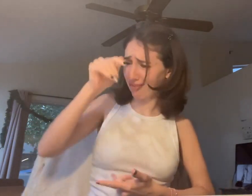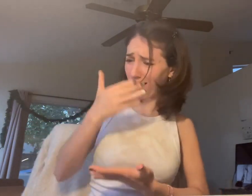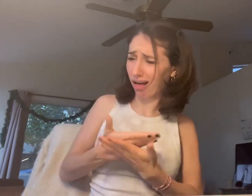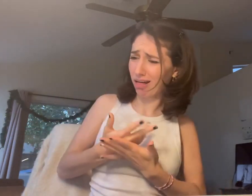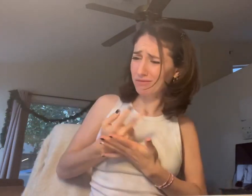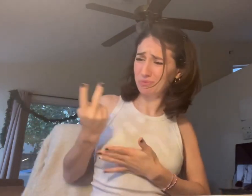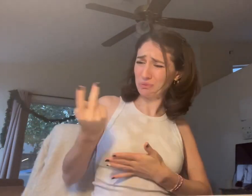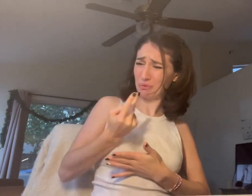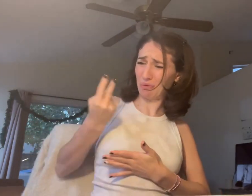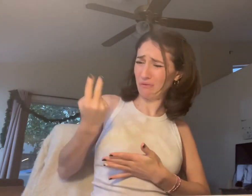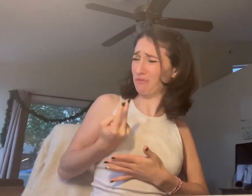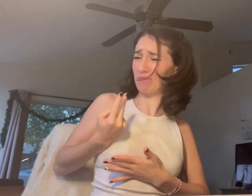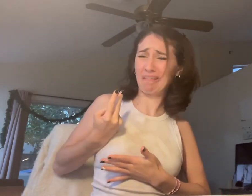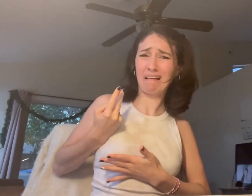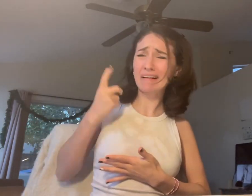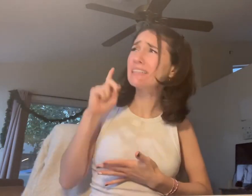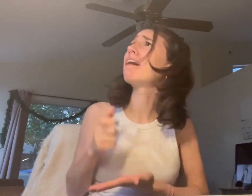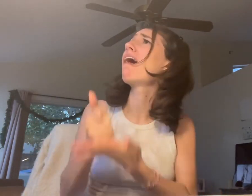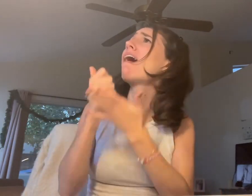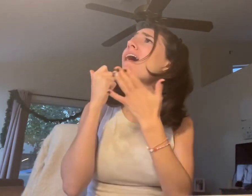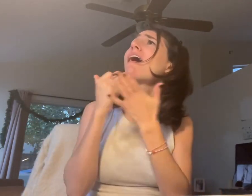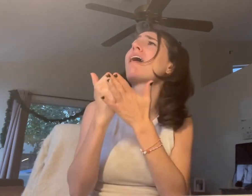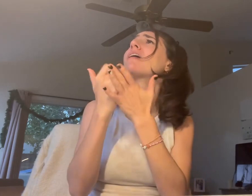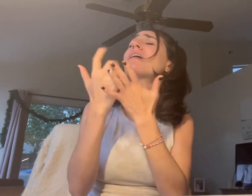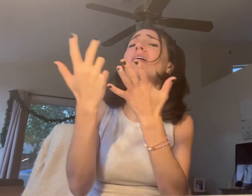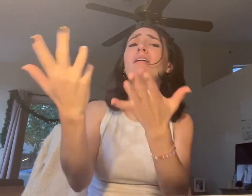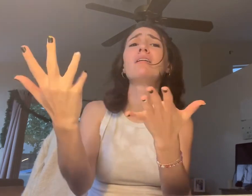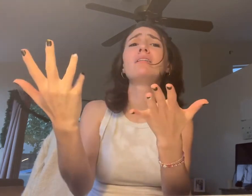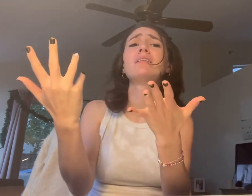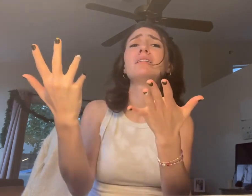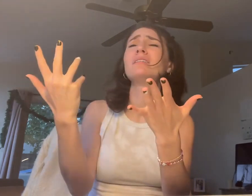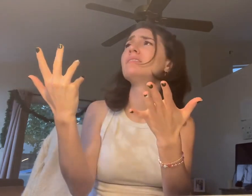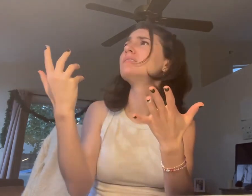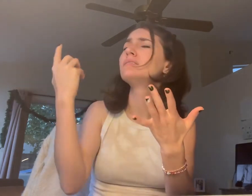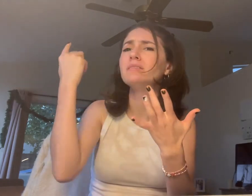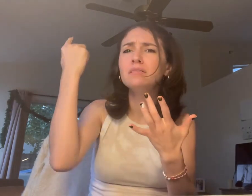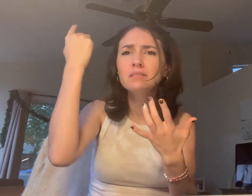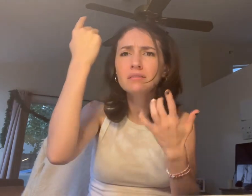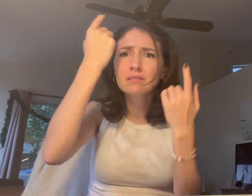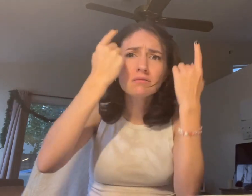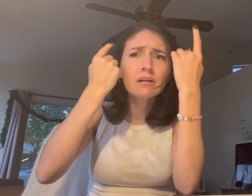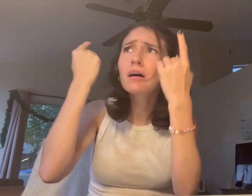she was wondering. She was questioning,